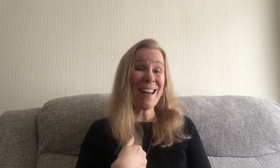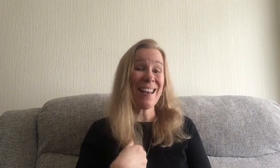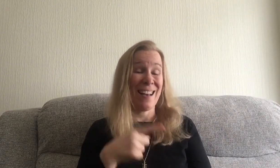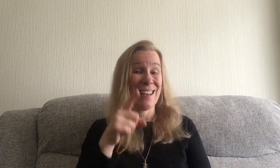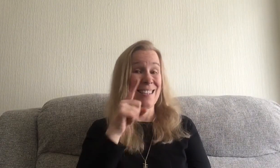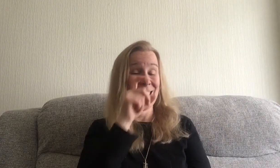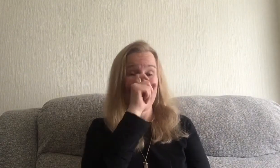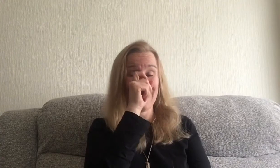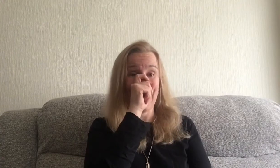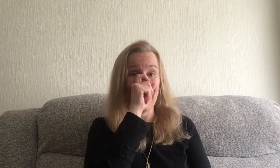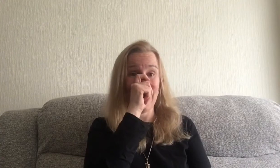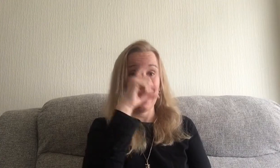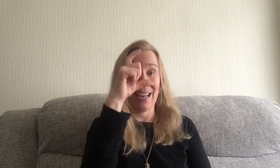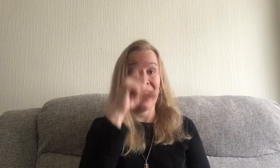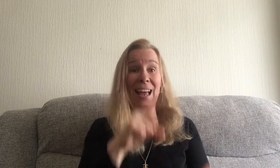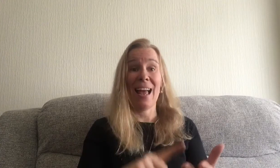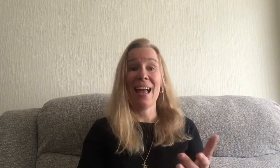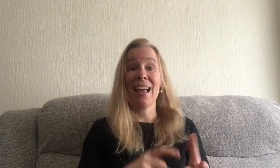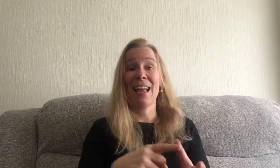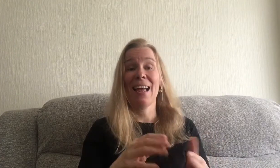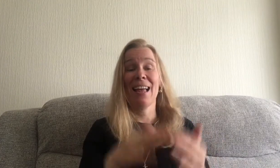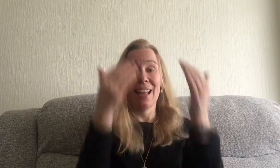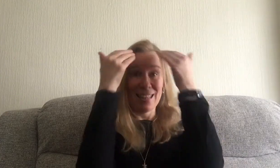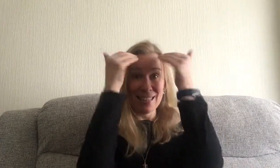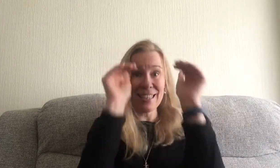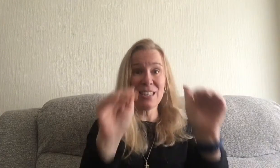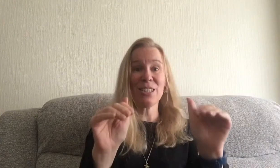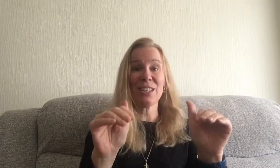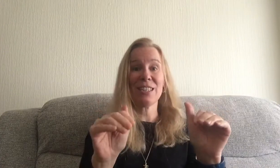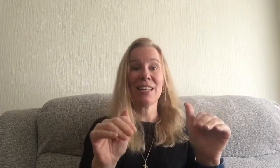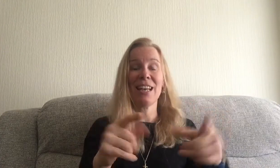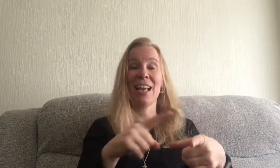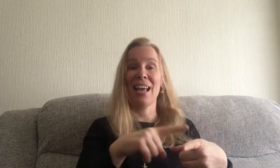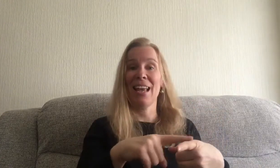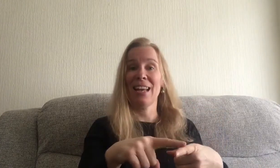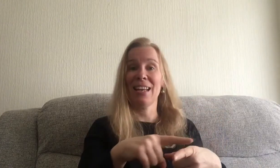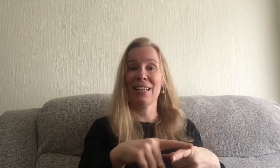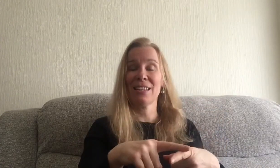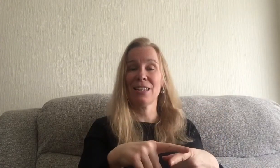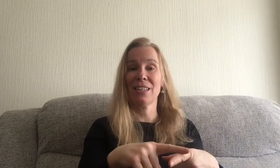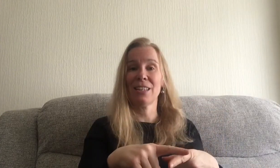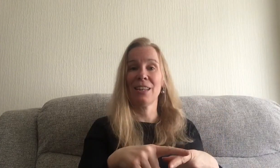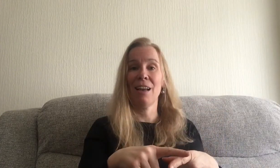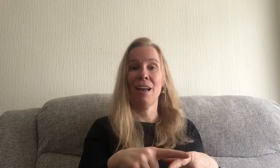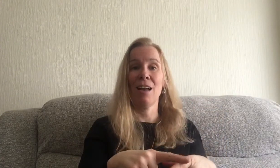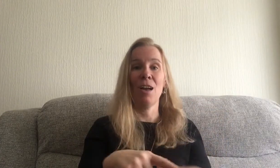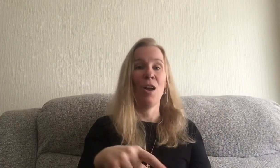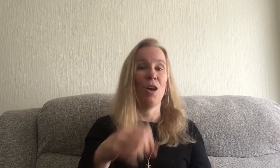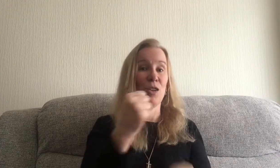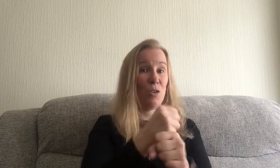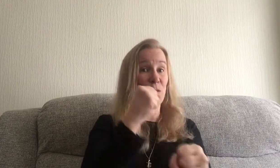sister Claire teaches English geography